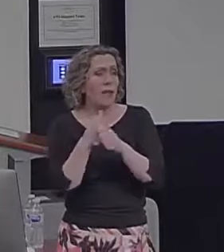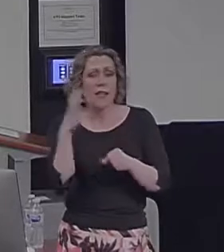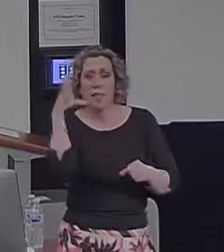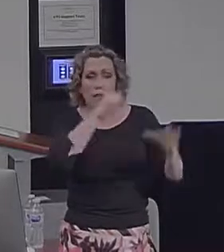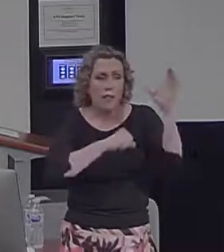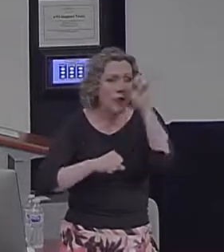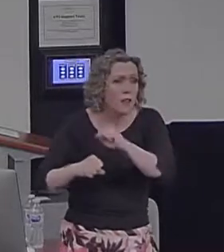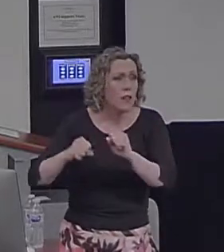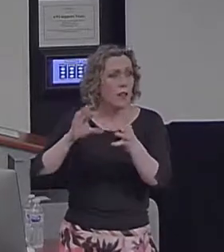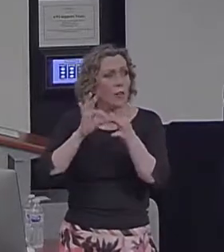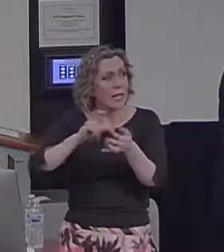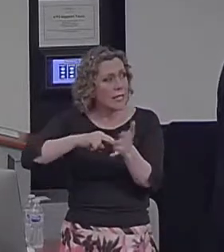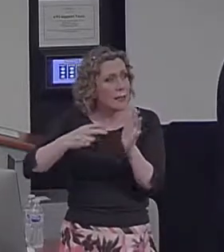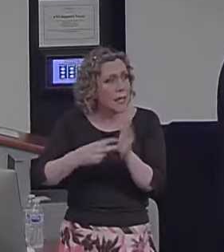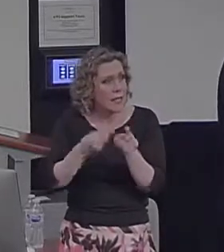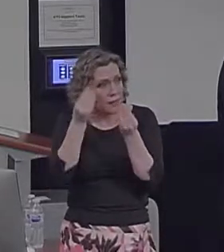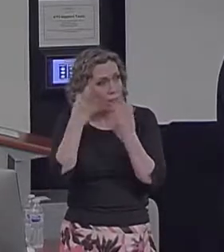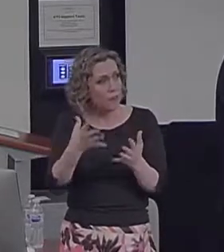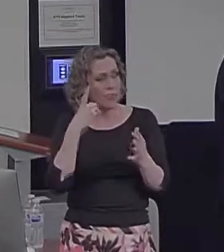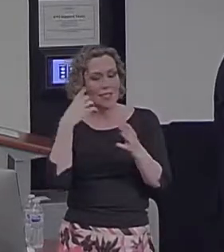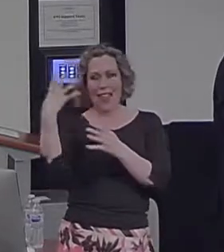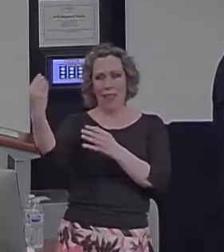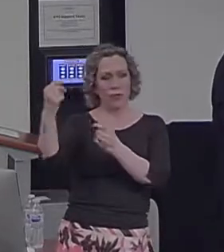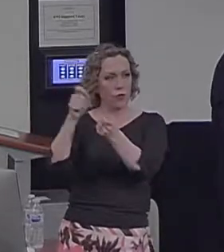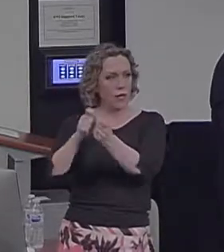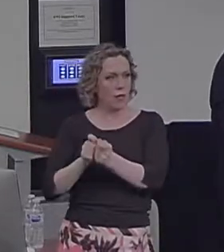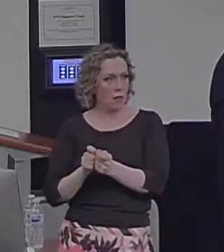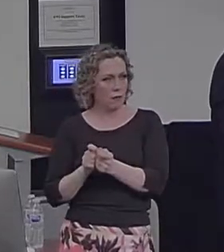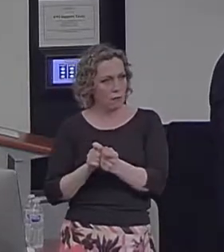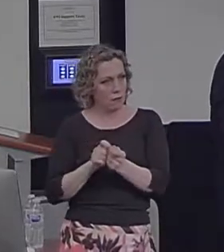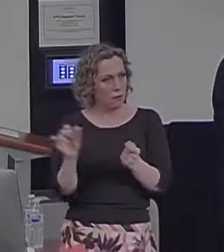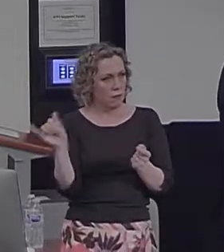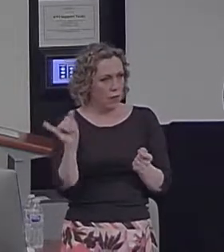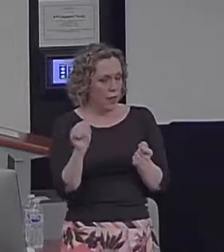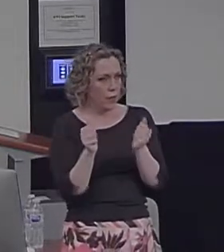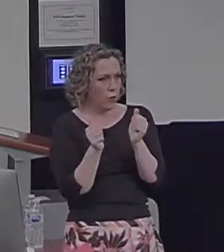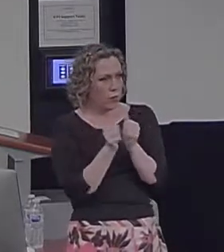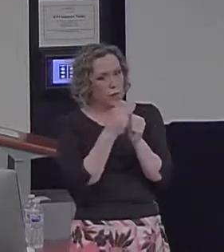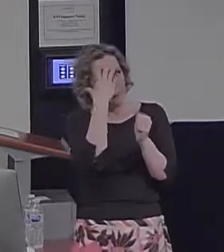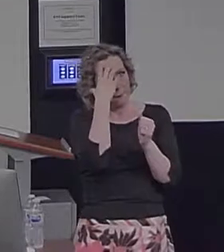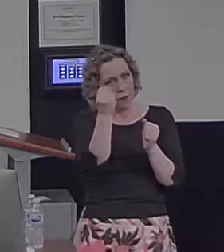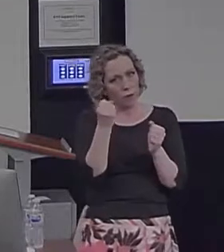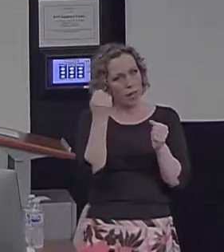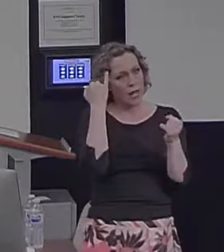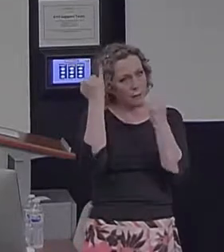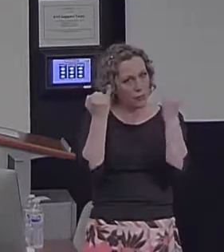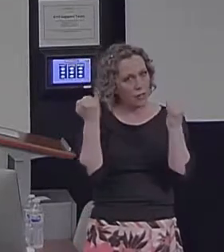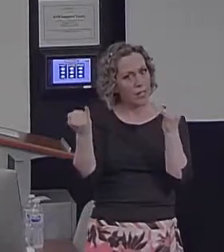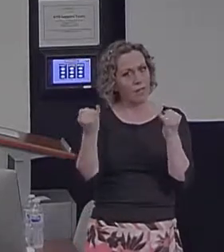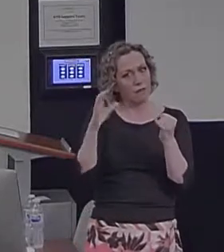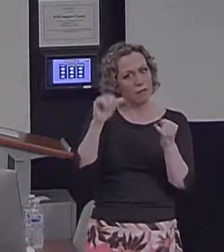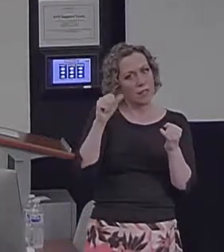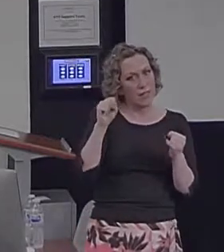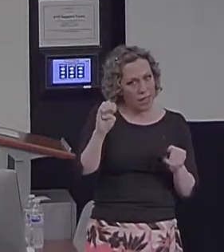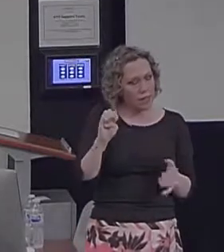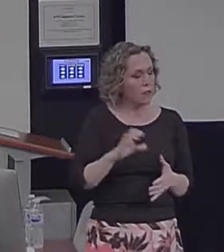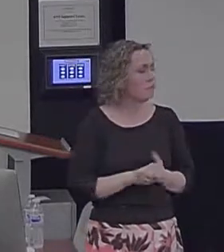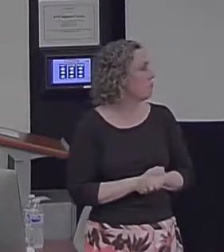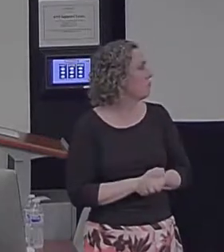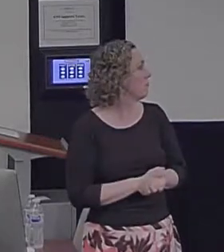is coded as an external detail, just like in the memory and imagination cases. And